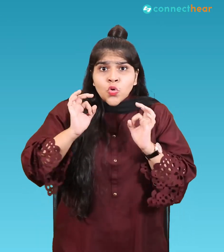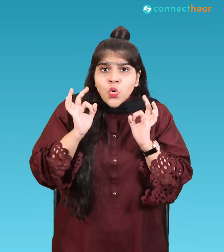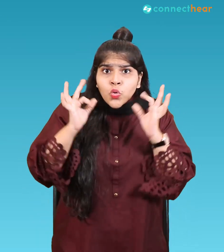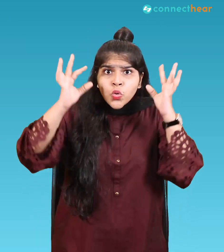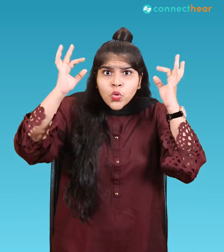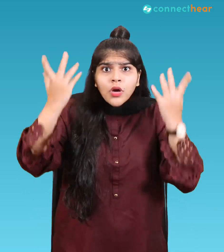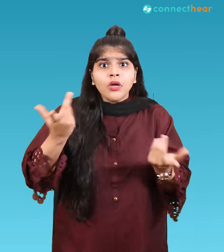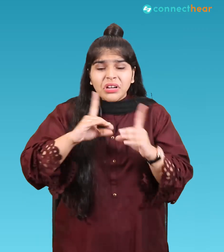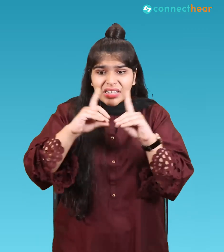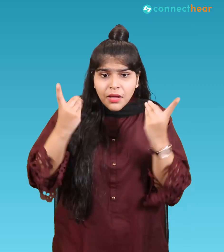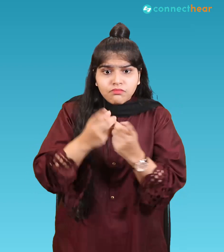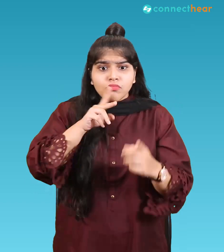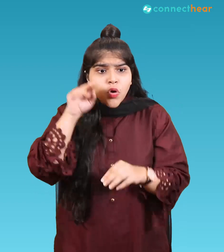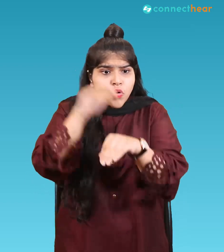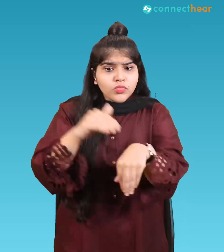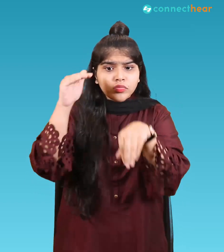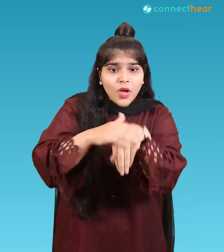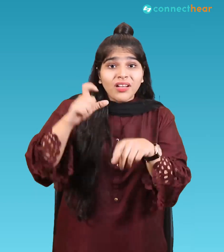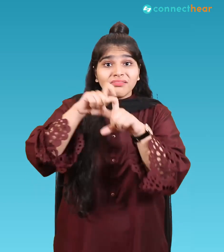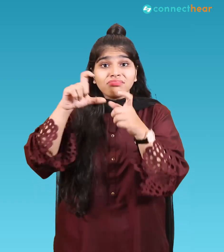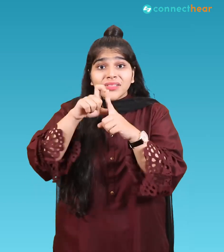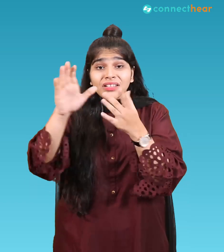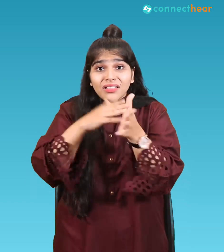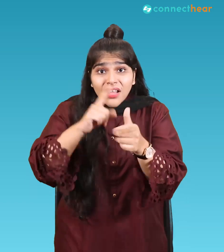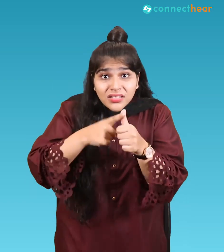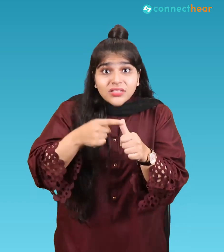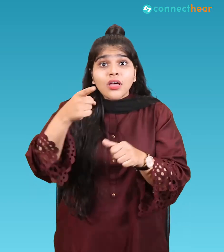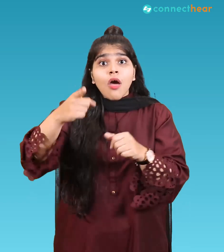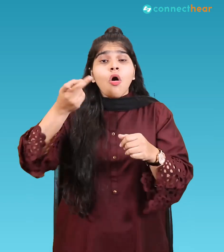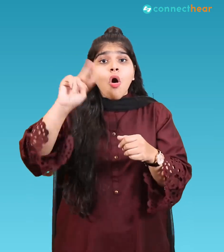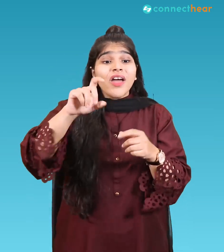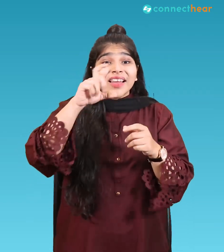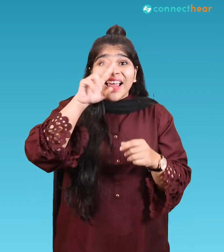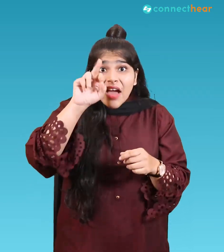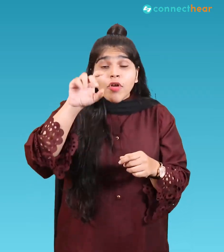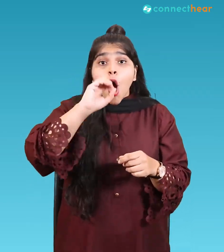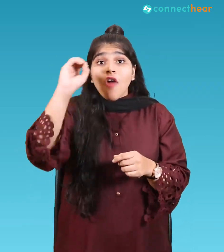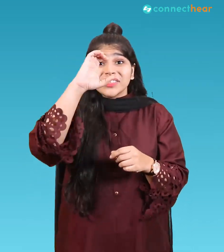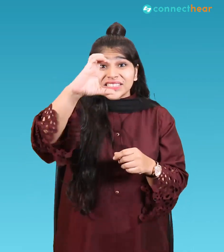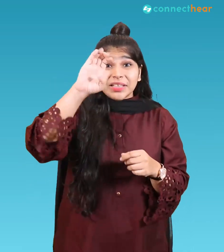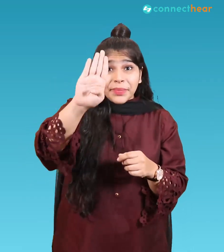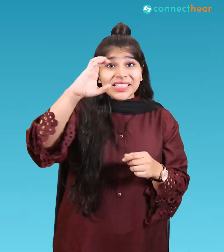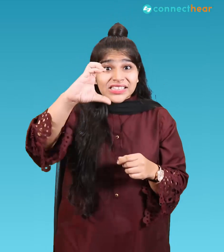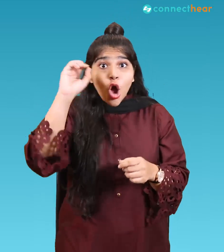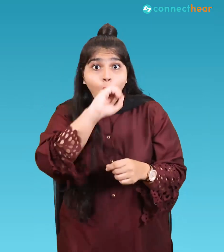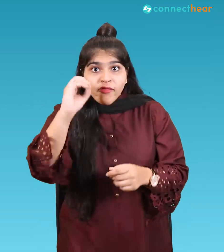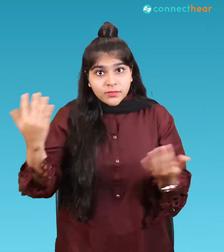departments concerned residents of DHA and Clifton gathered outside the CBC office to protest against the post